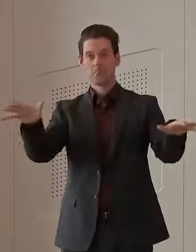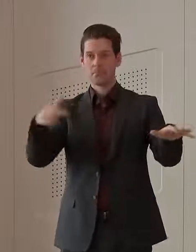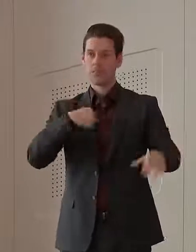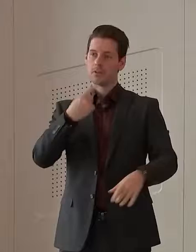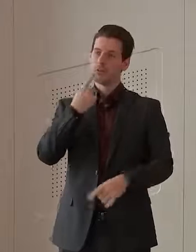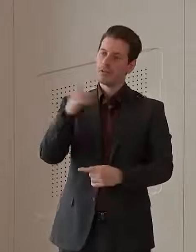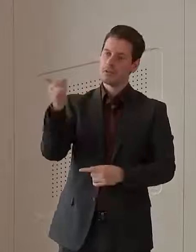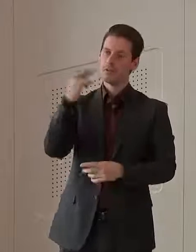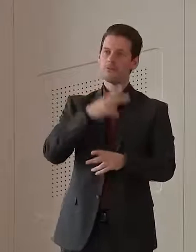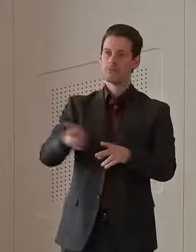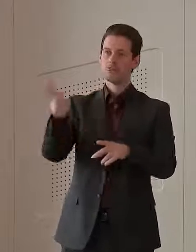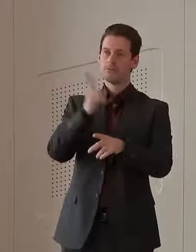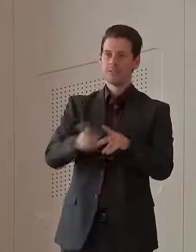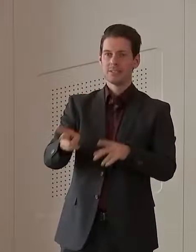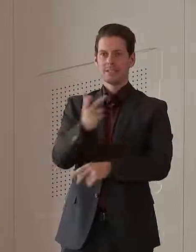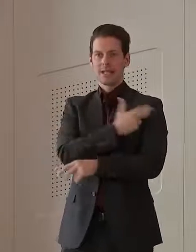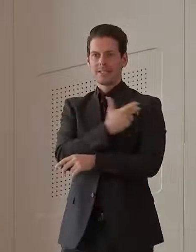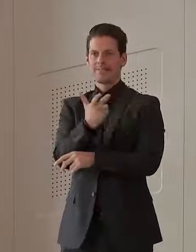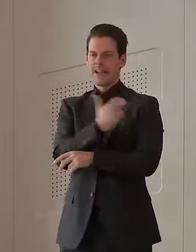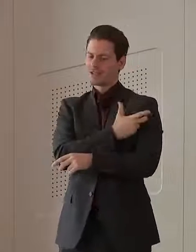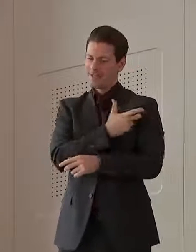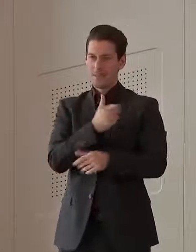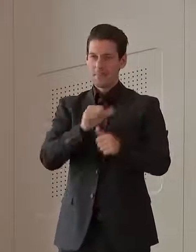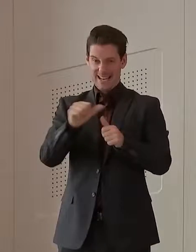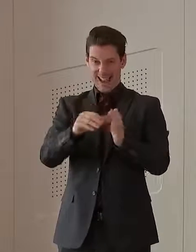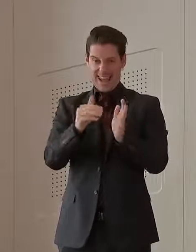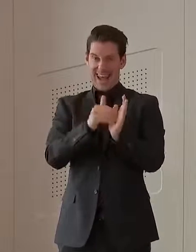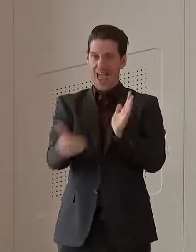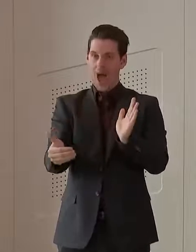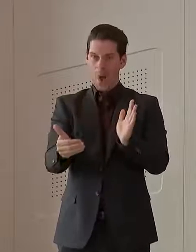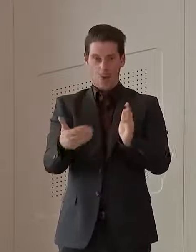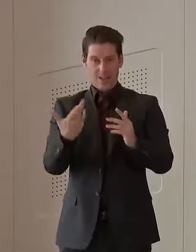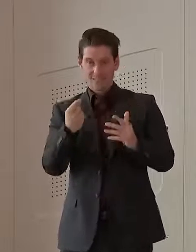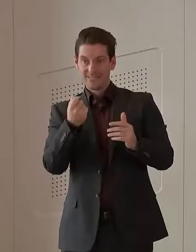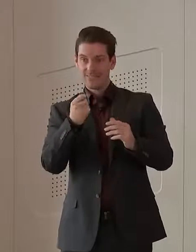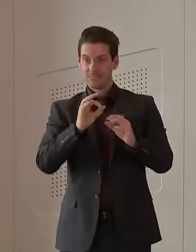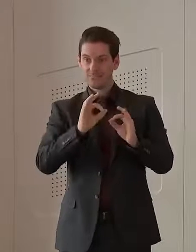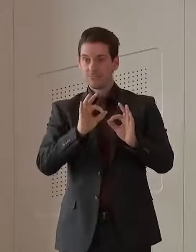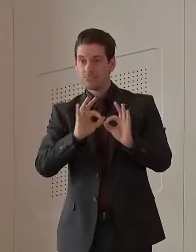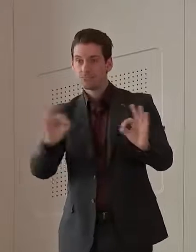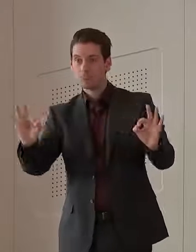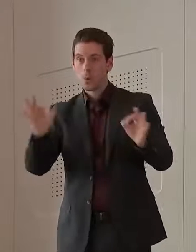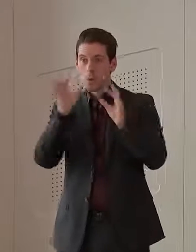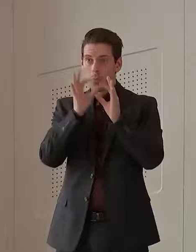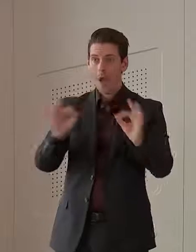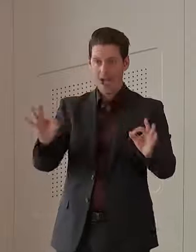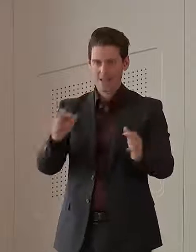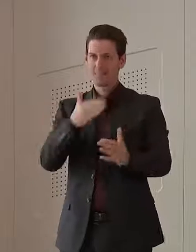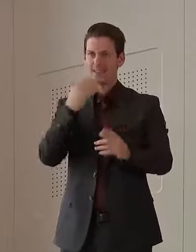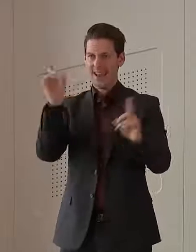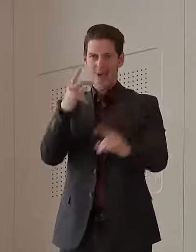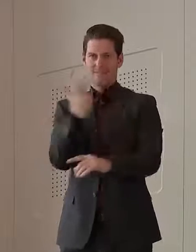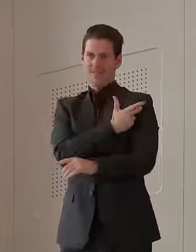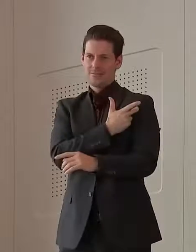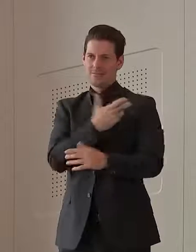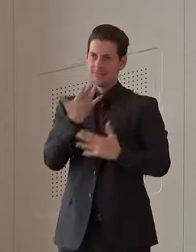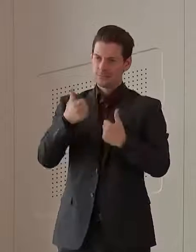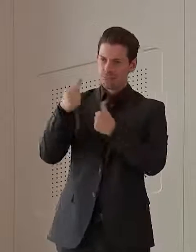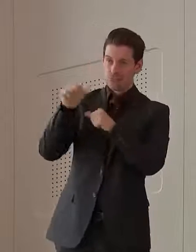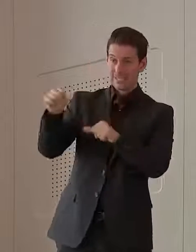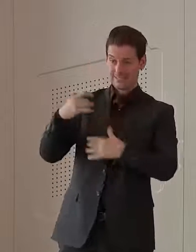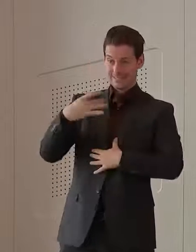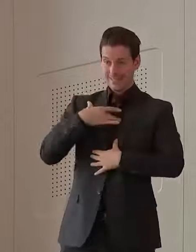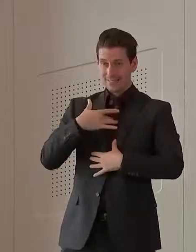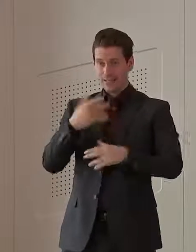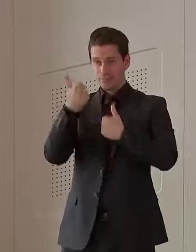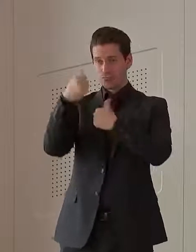vaccinated because that's too late. You want to be vaccinated before you get the outbreak so that you protect yourselves, your families